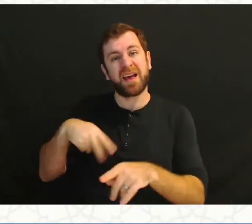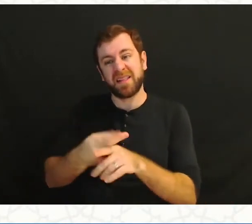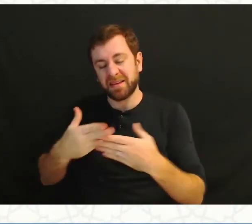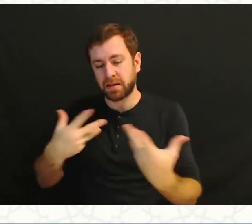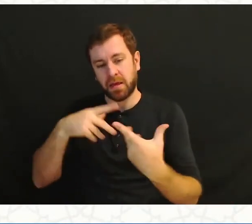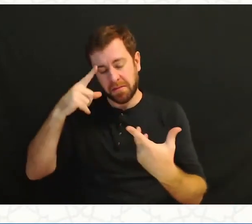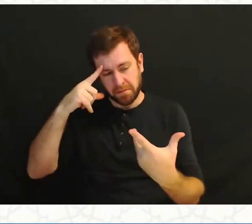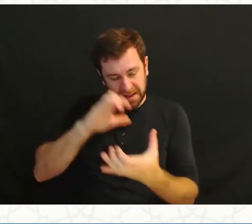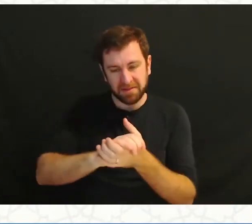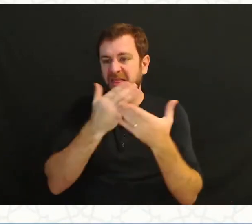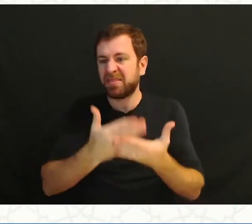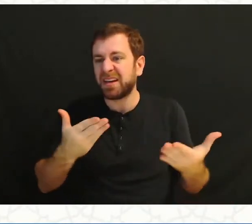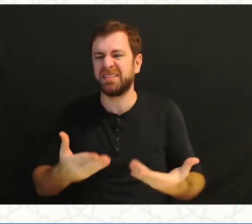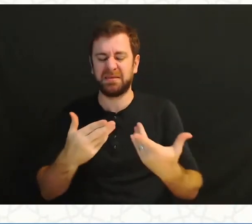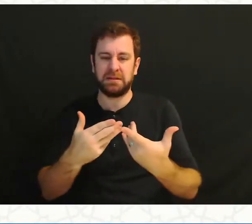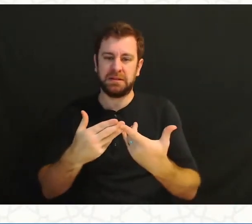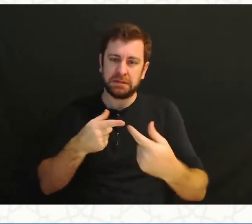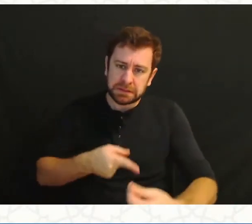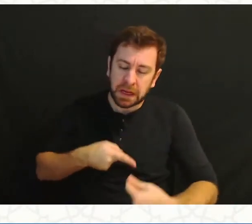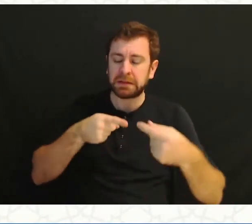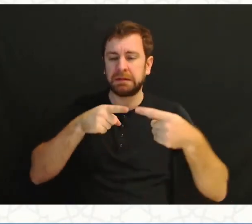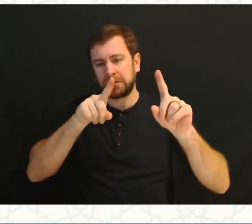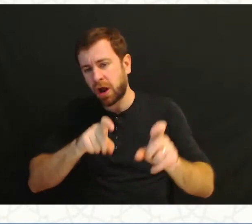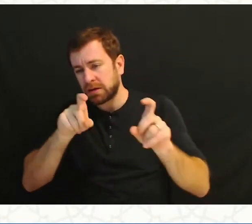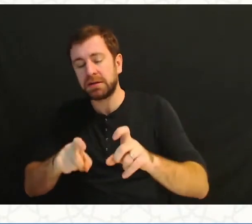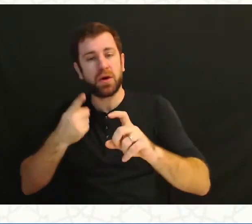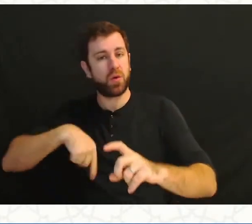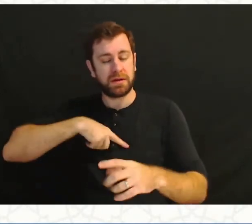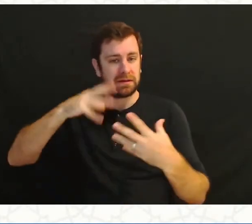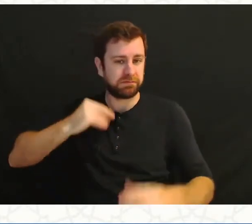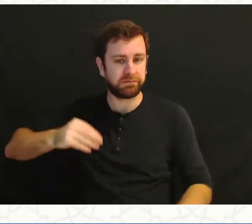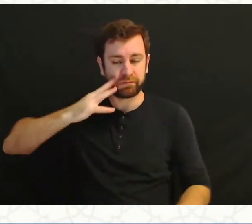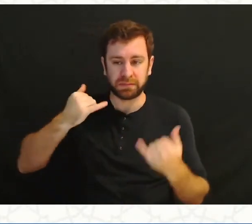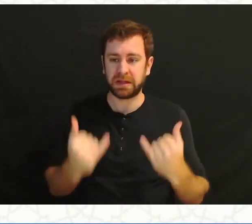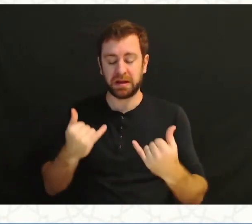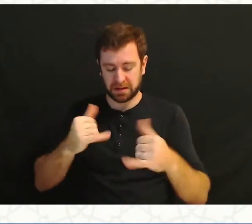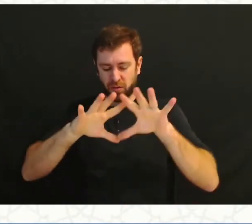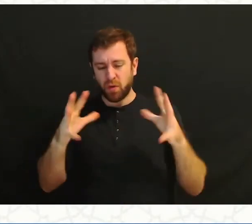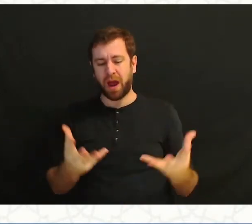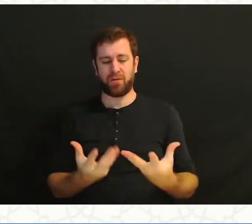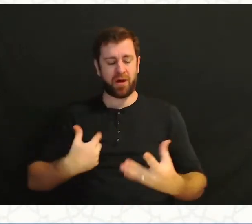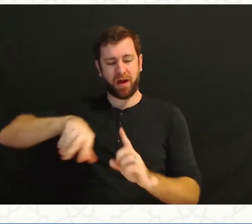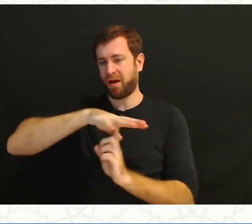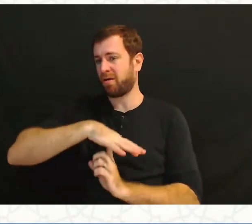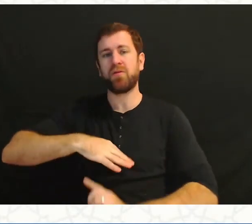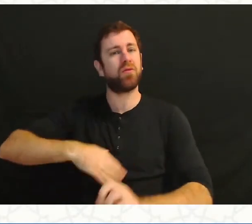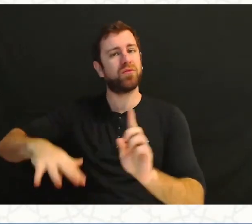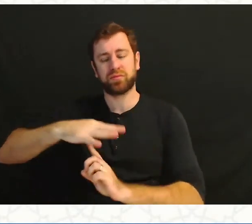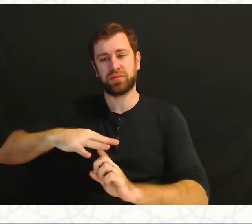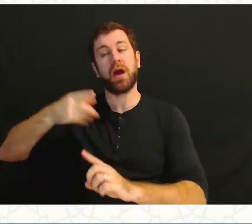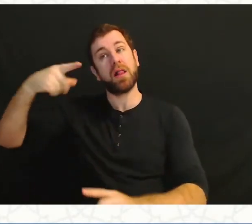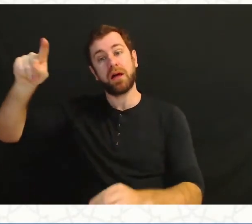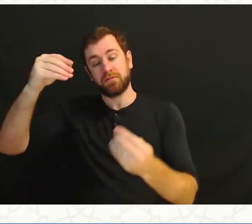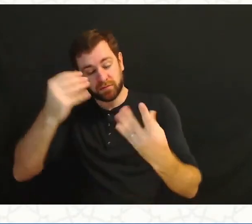the tribulations and trials that is surrounding us in the material world. Allah told us, So whatever